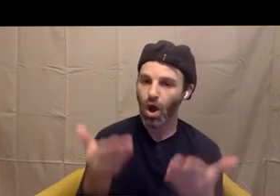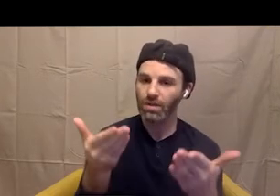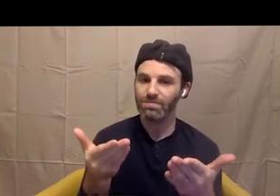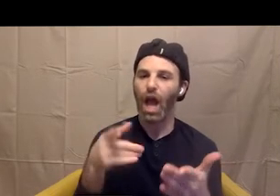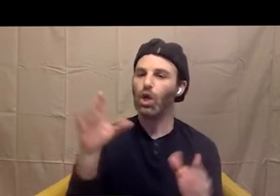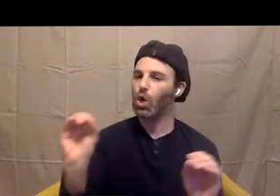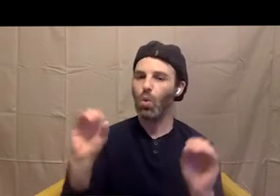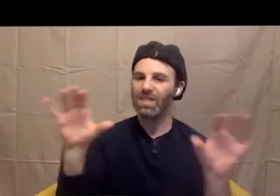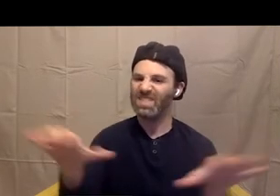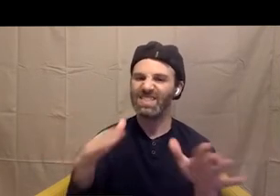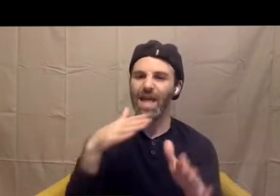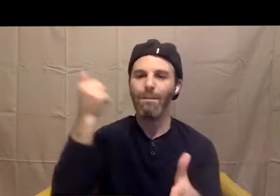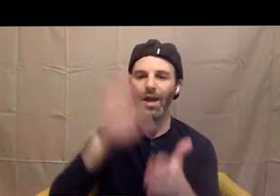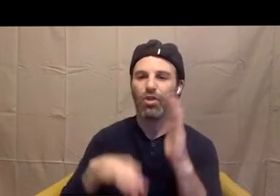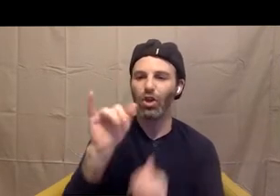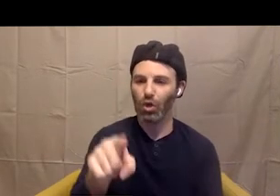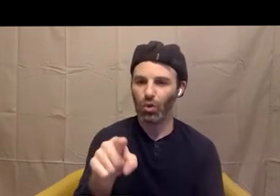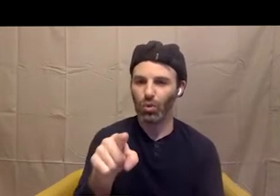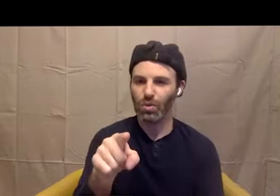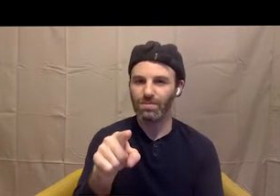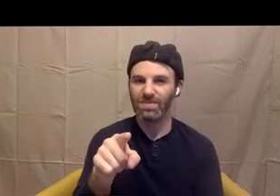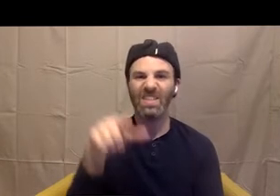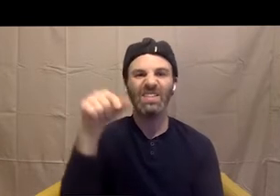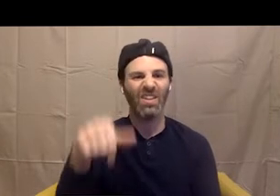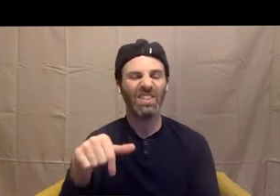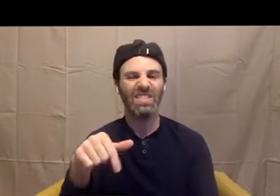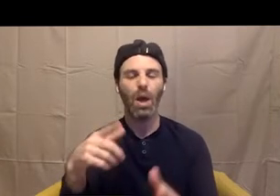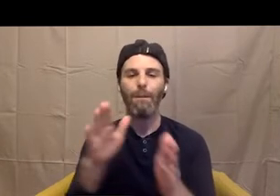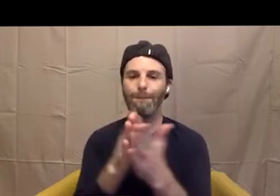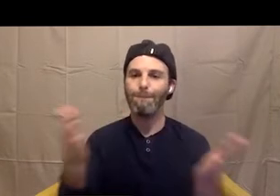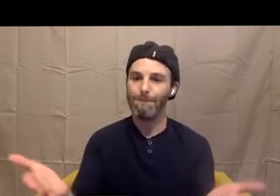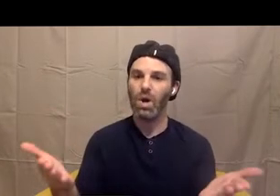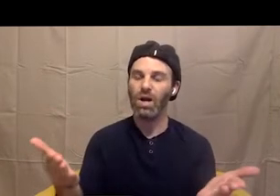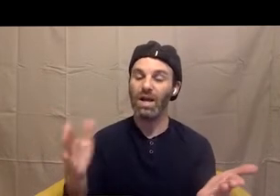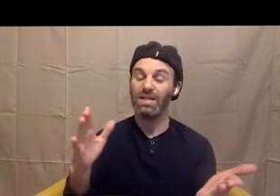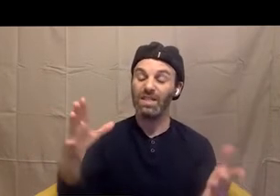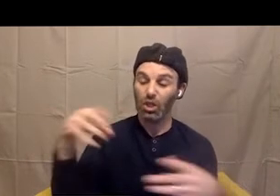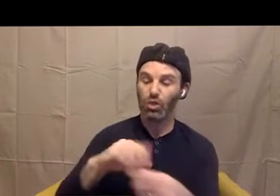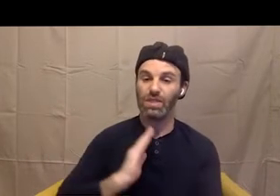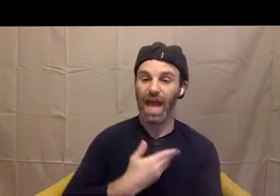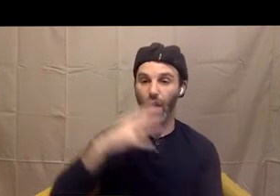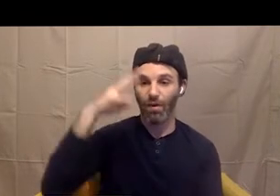And so this is a feature of the book and sort of our philosophy is that people have their own answers, and sometimes they just need to be asked